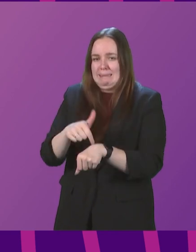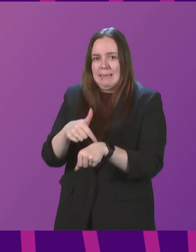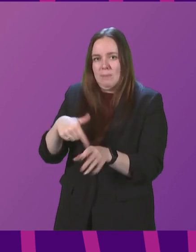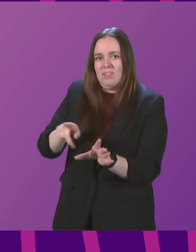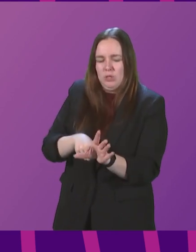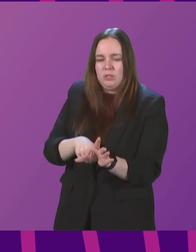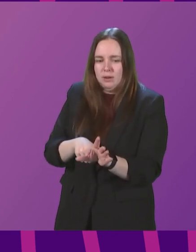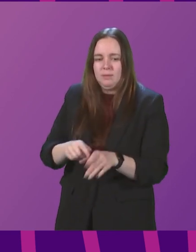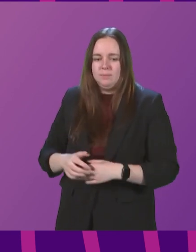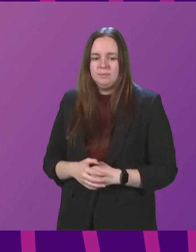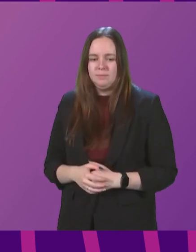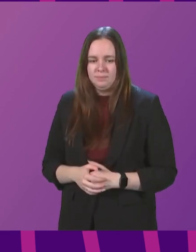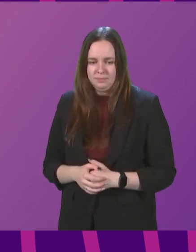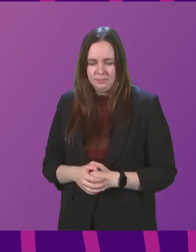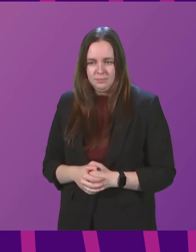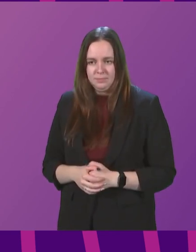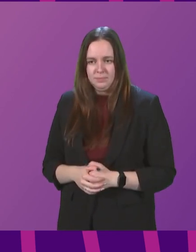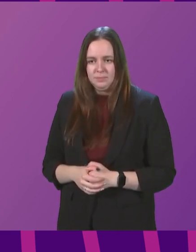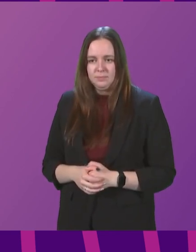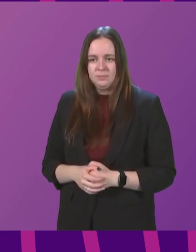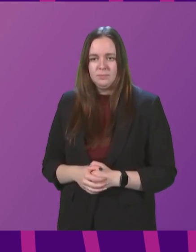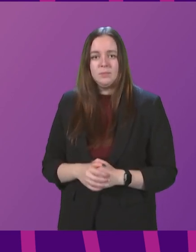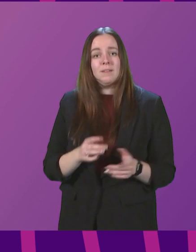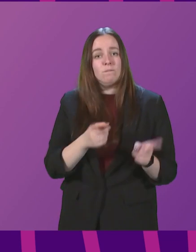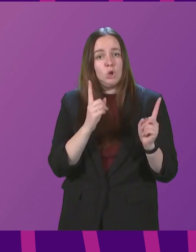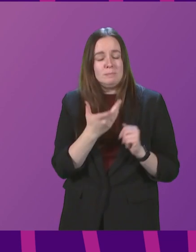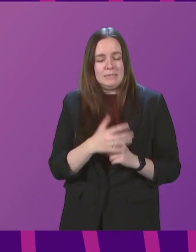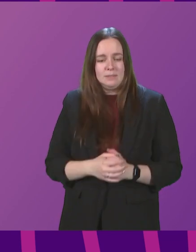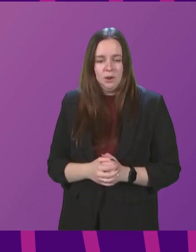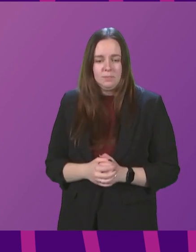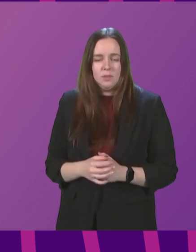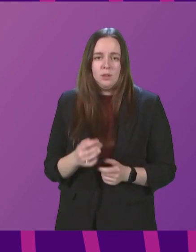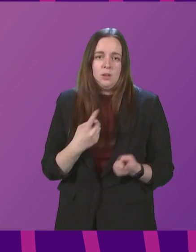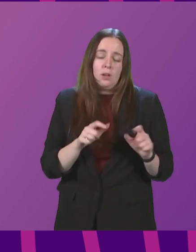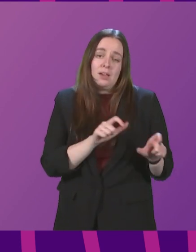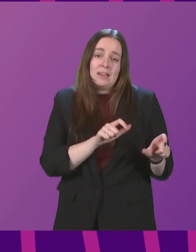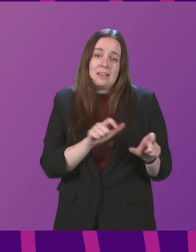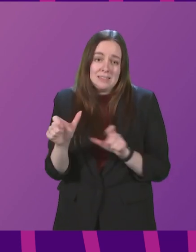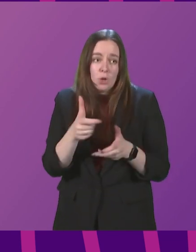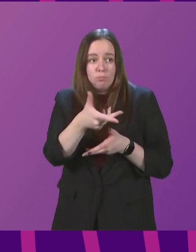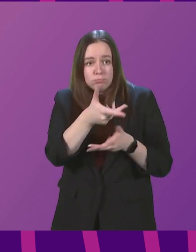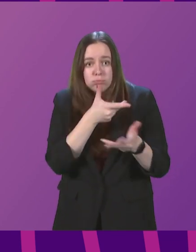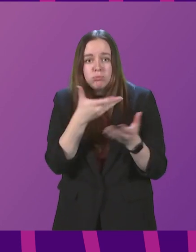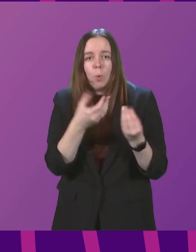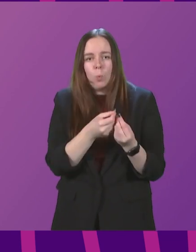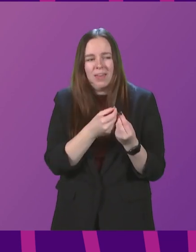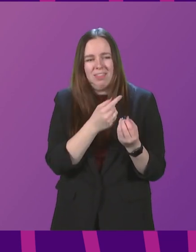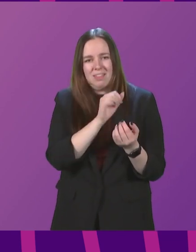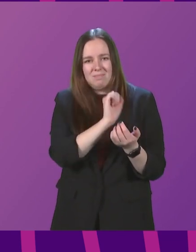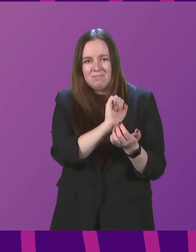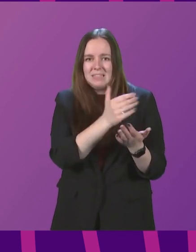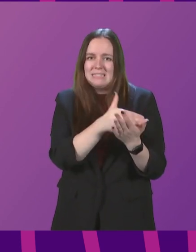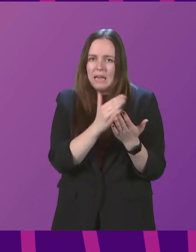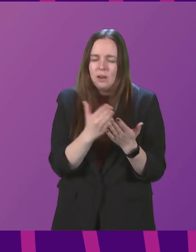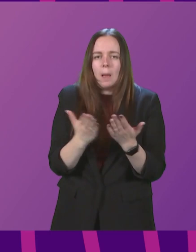And I remind the Chamber of my register of interests. First Minister. We continue to liaise with individual sectors to try to make